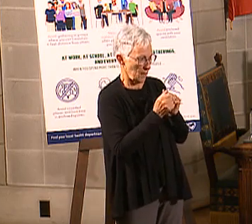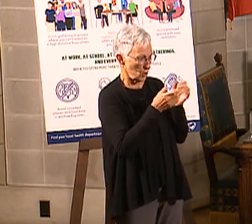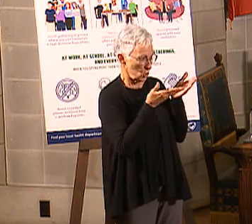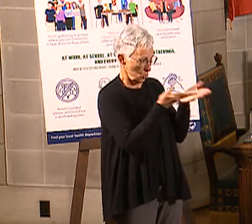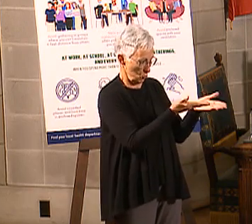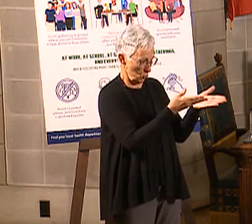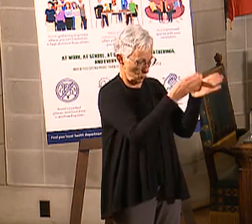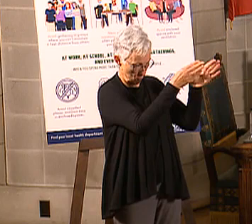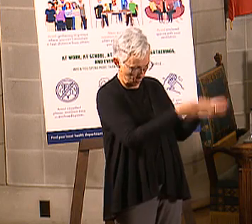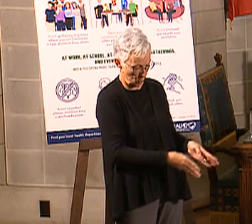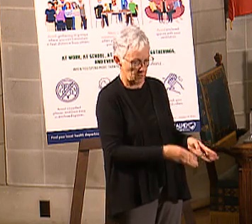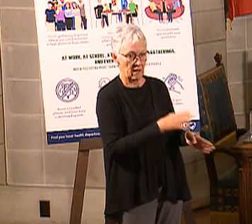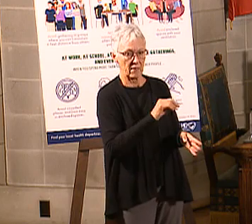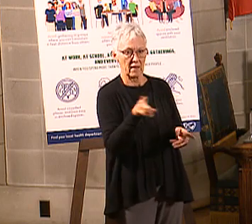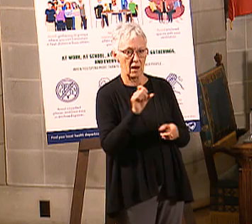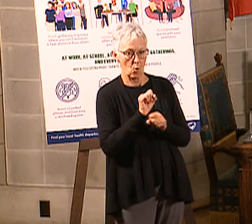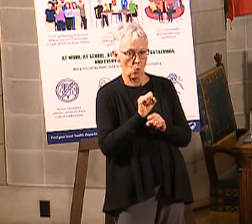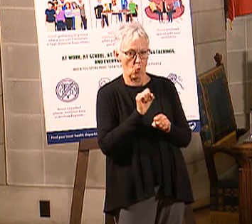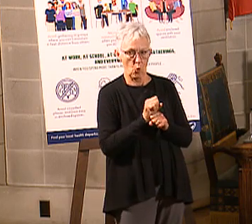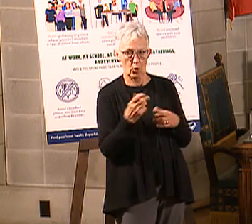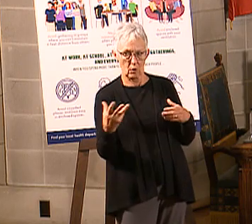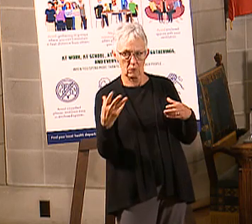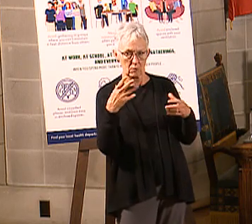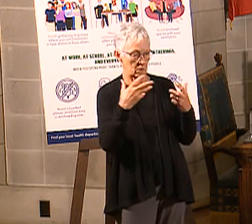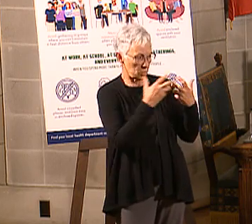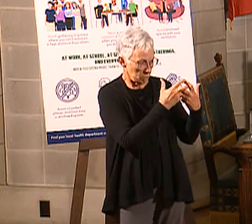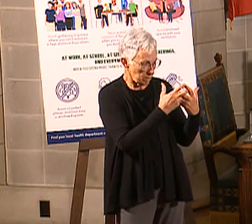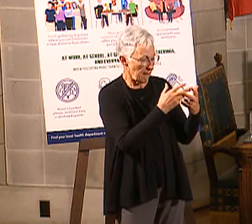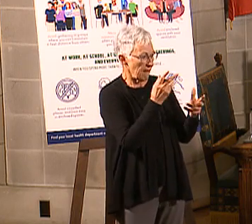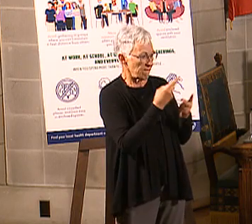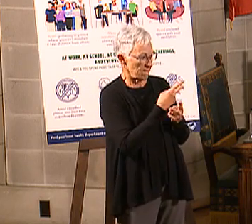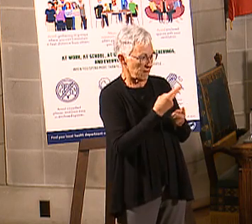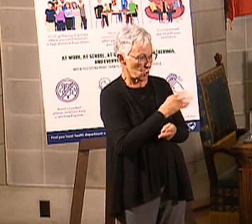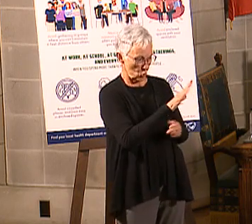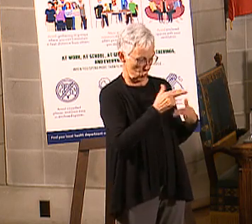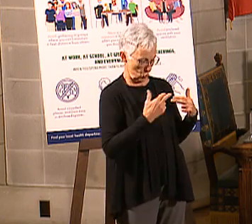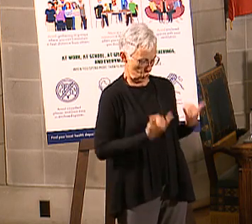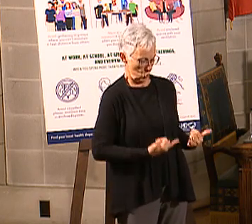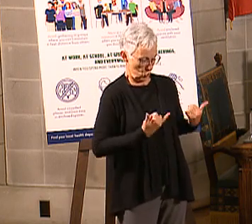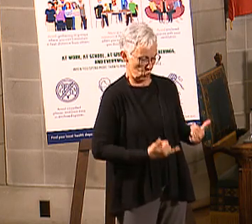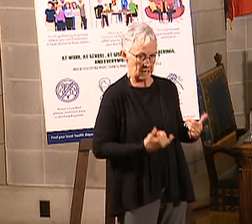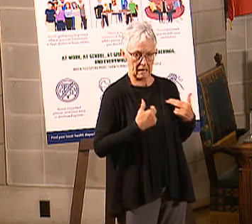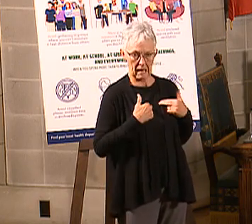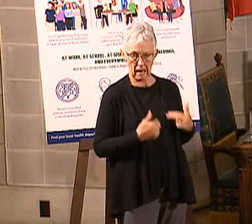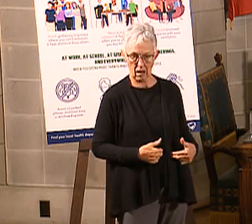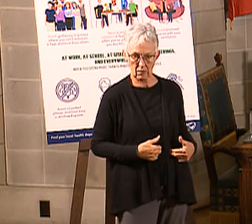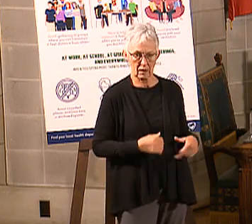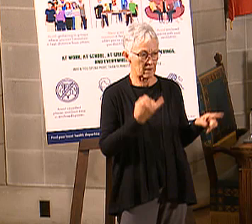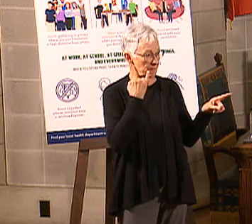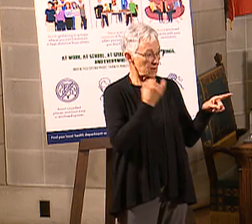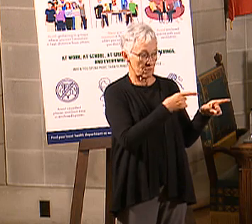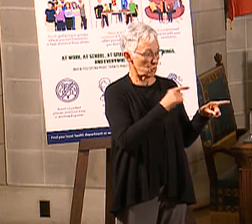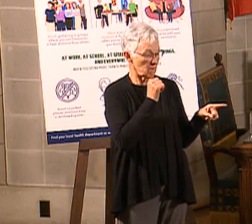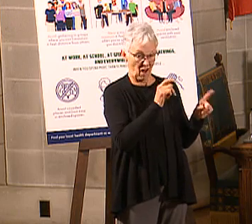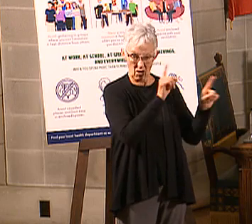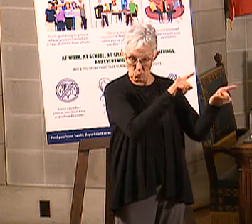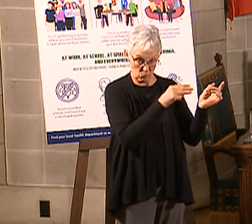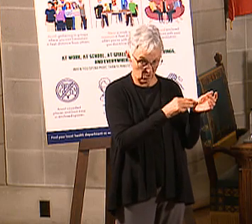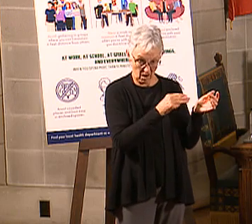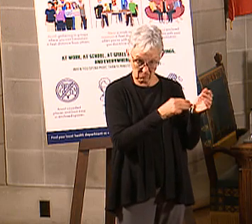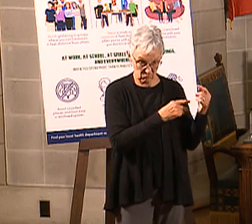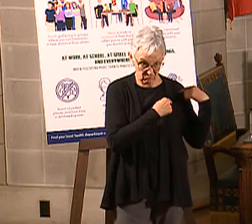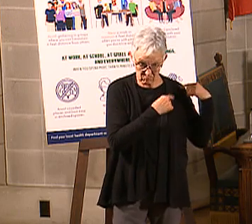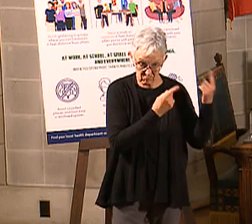of services, and they work with you to figure out your current health condition, where you're at. Because there might be, again, if you haven't been to the doctor in a while,